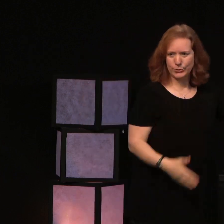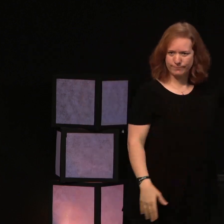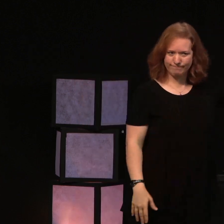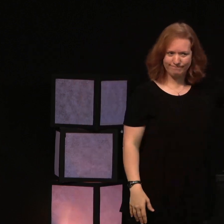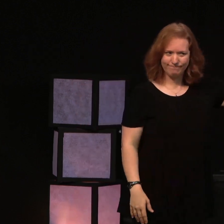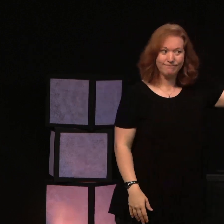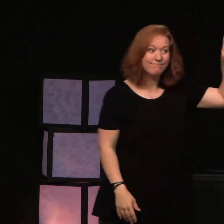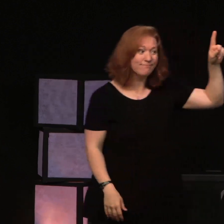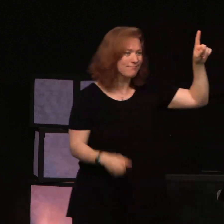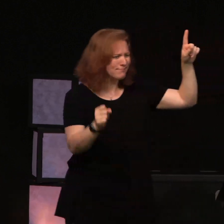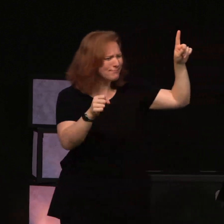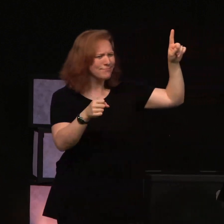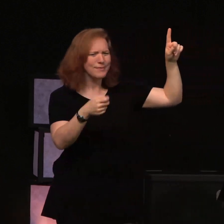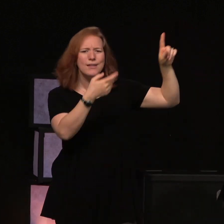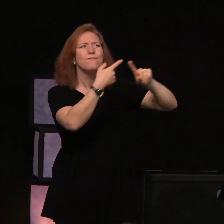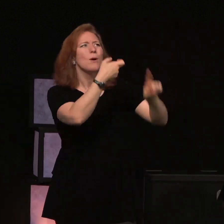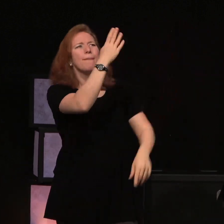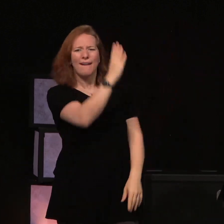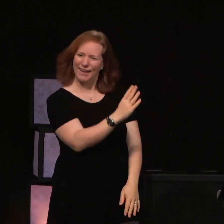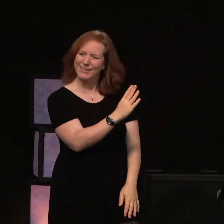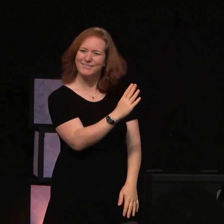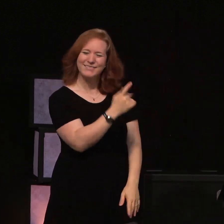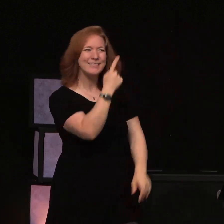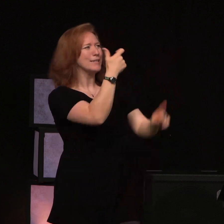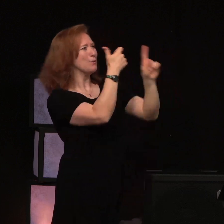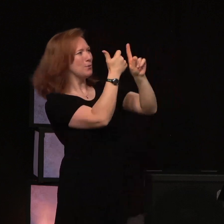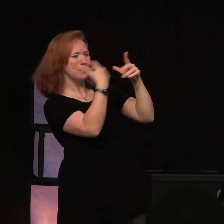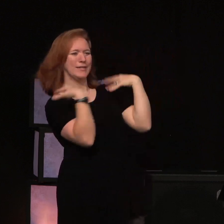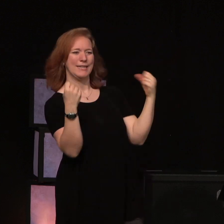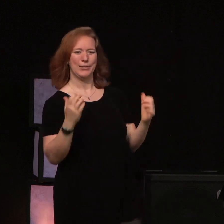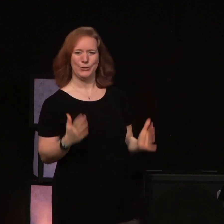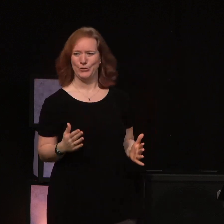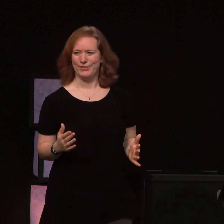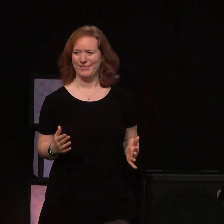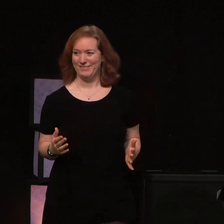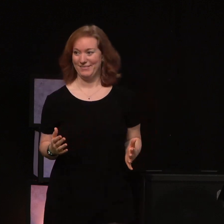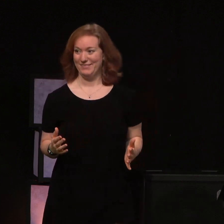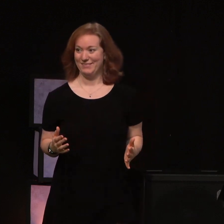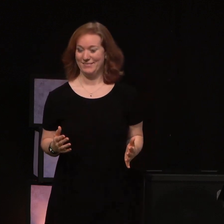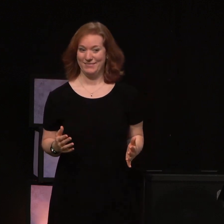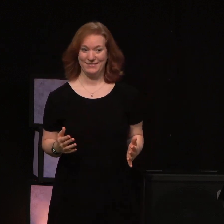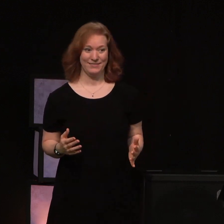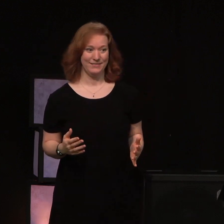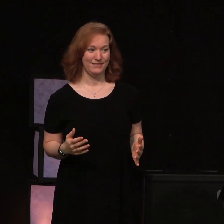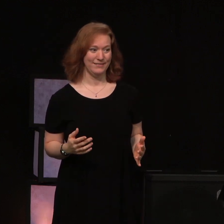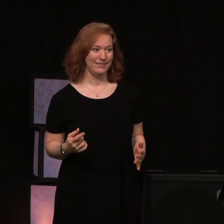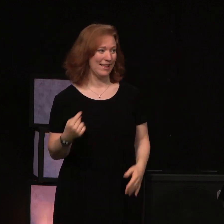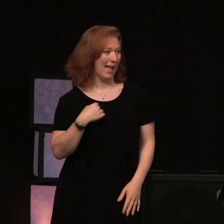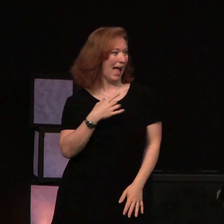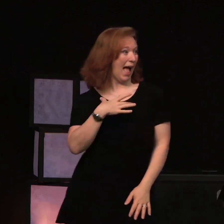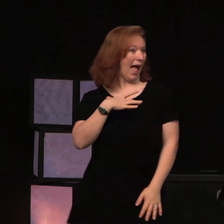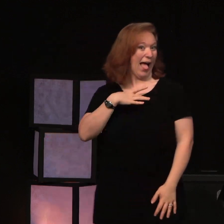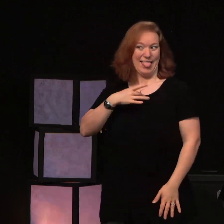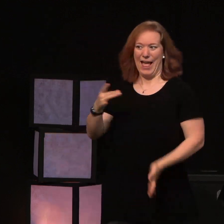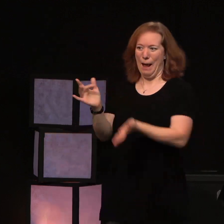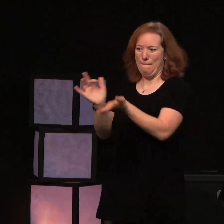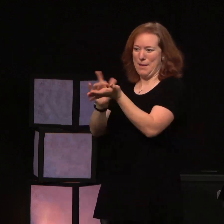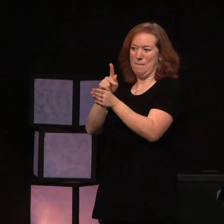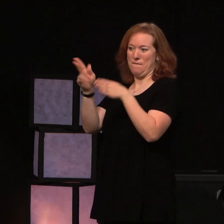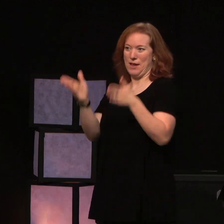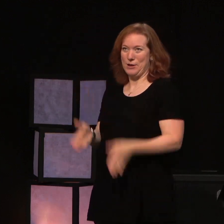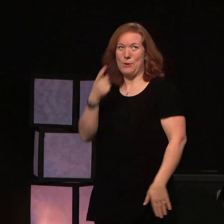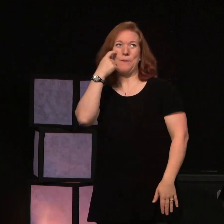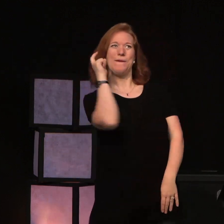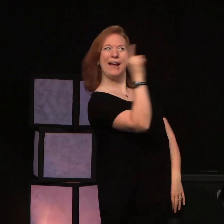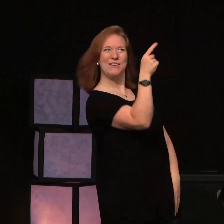Yeah. It's God. God is a healer. Now, I like medical professionals who acknowledge that God is a healer.